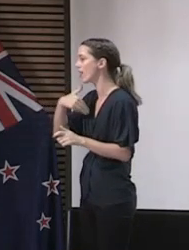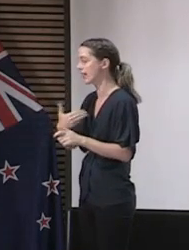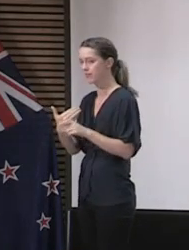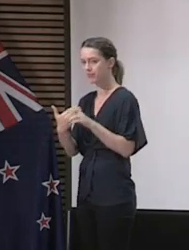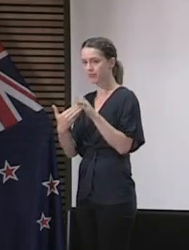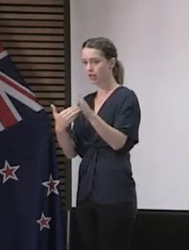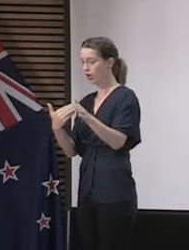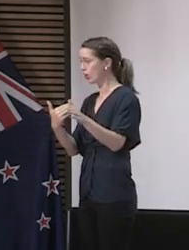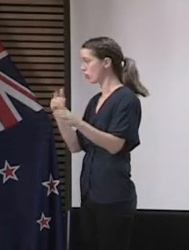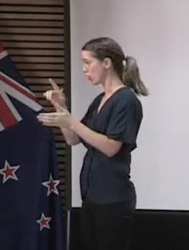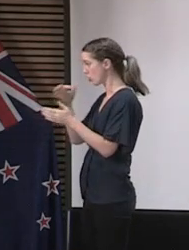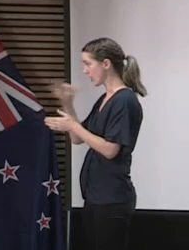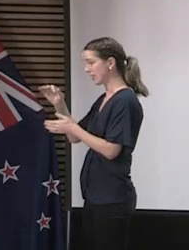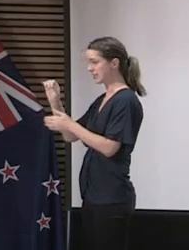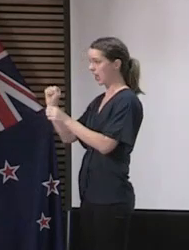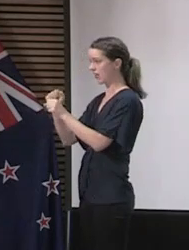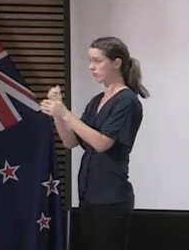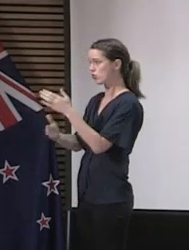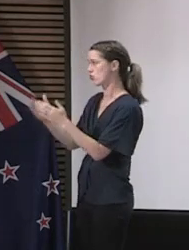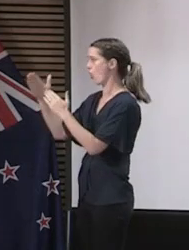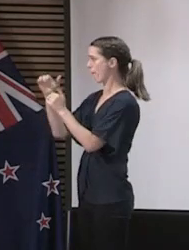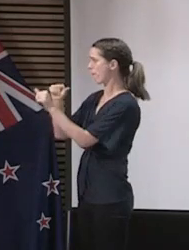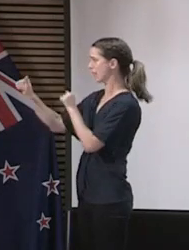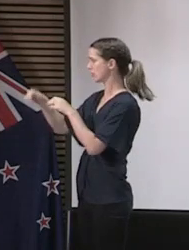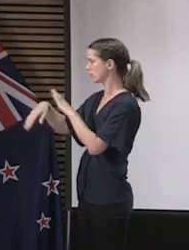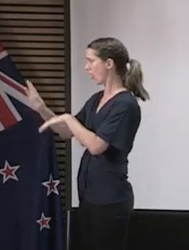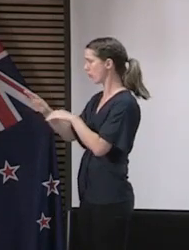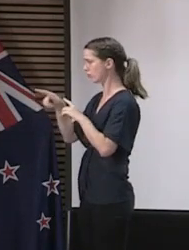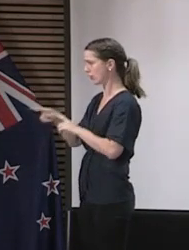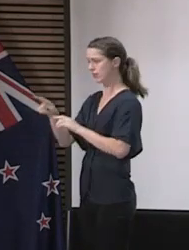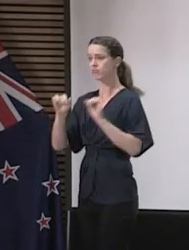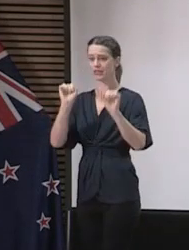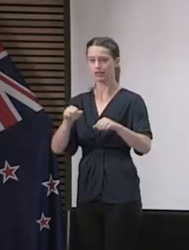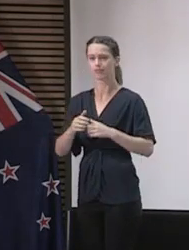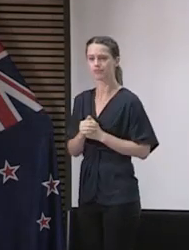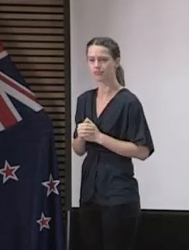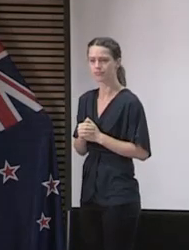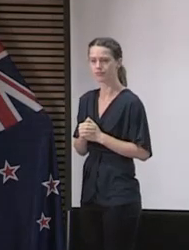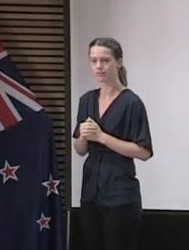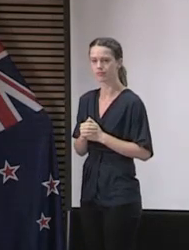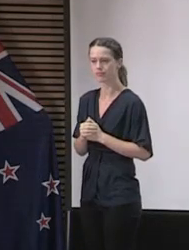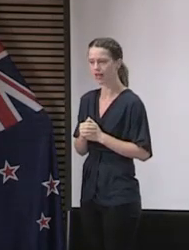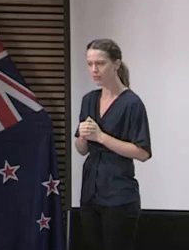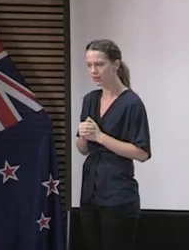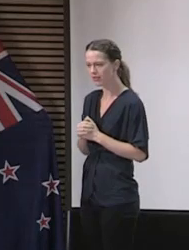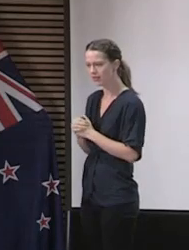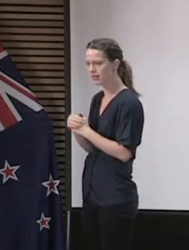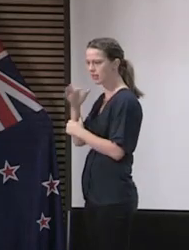Gold Standard? Yes, I believe we are at that point. many close contacts of positive COVID cases has the Ministry been unable to reach?